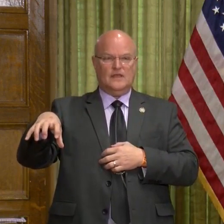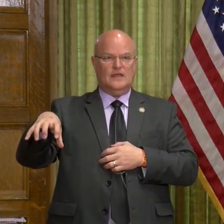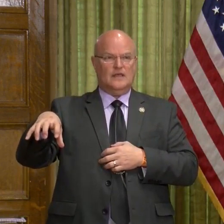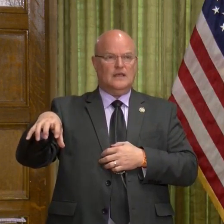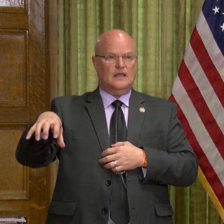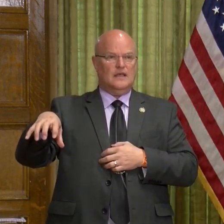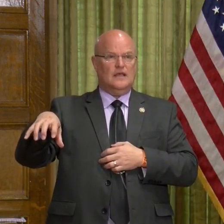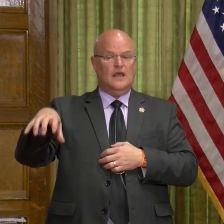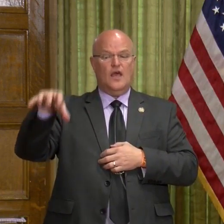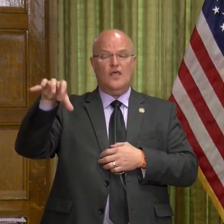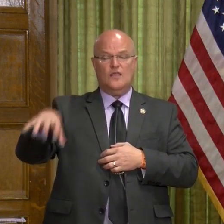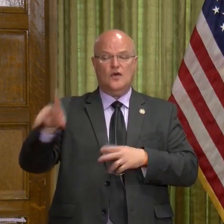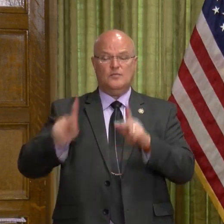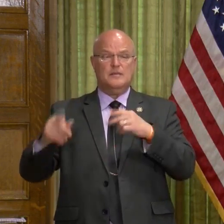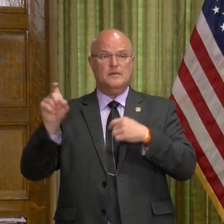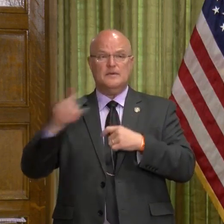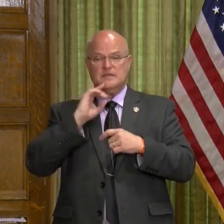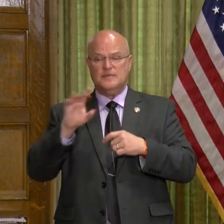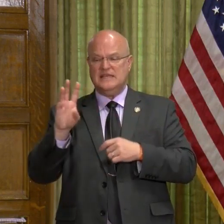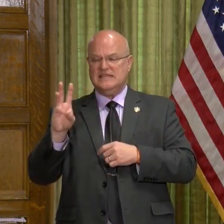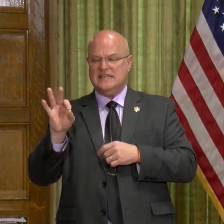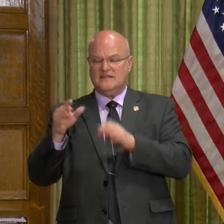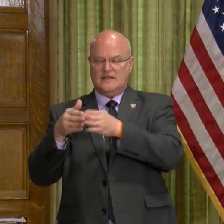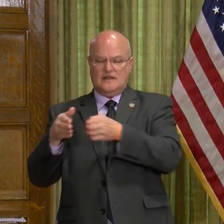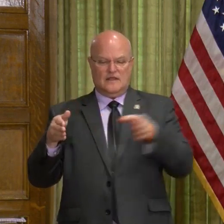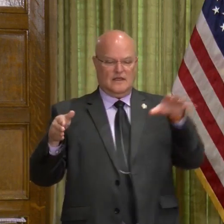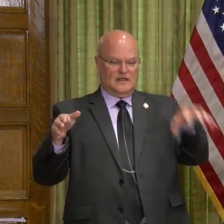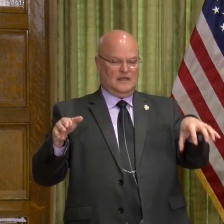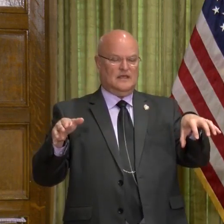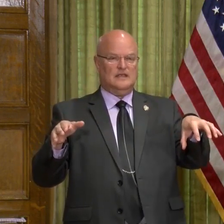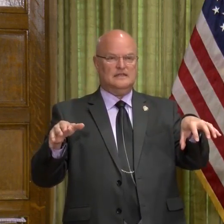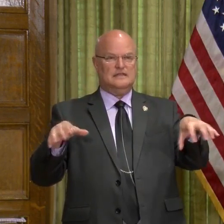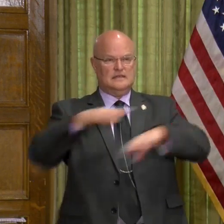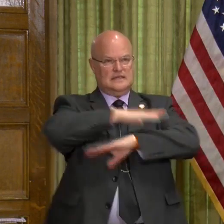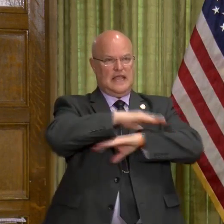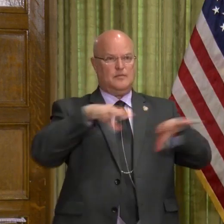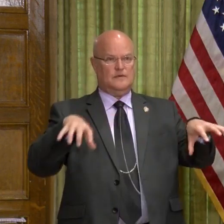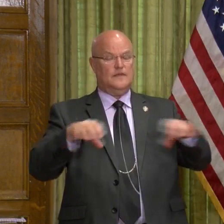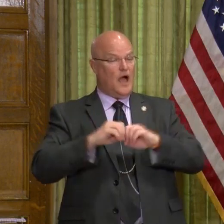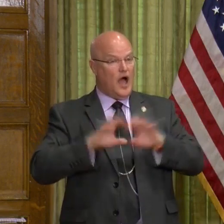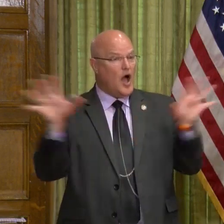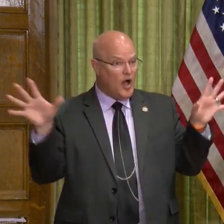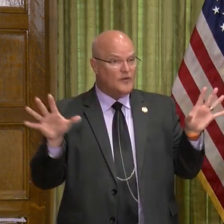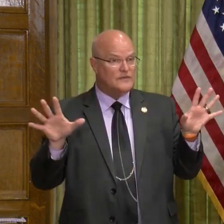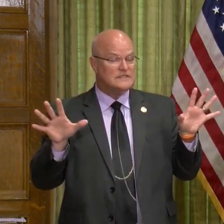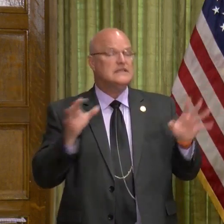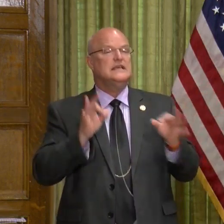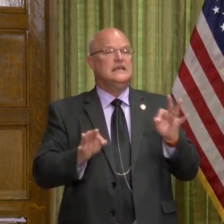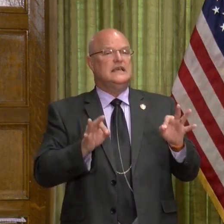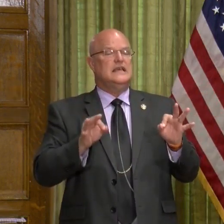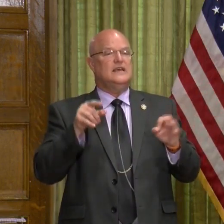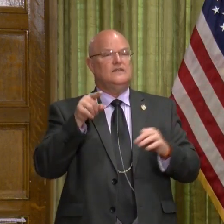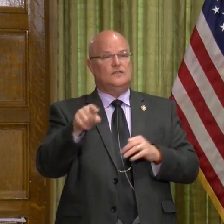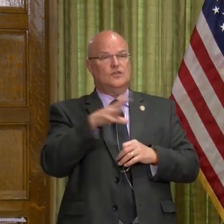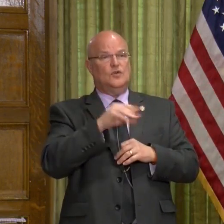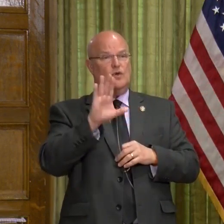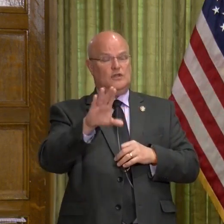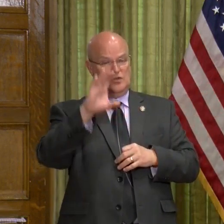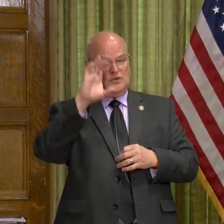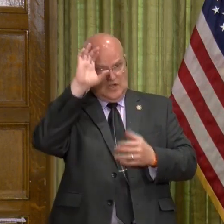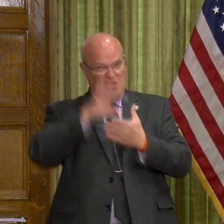those individuals have to be six feet apart from another table. Obviously, if you and your